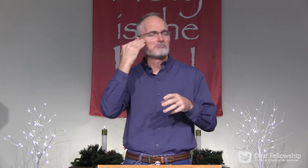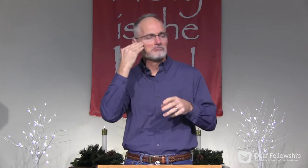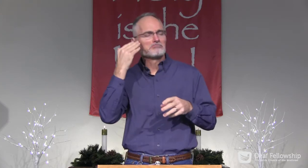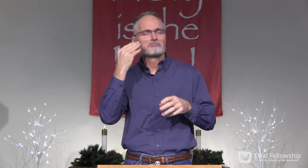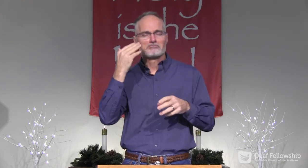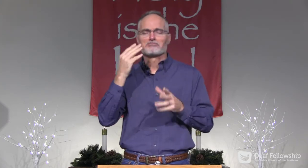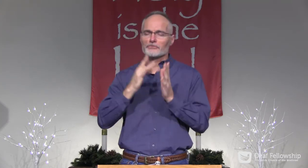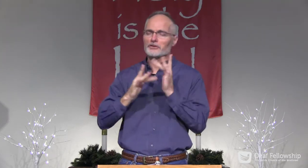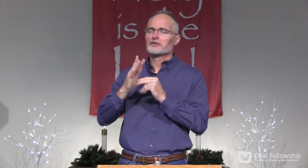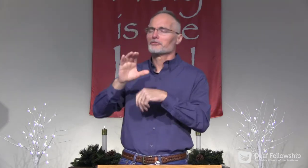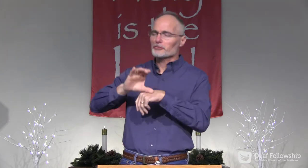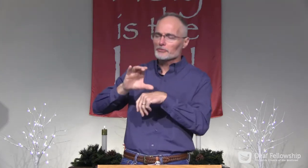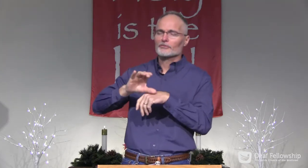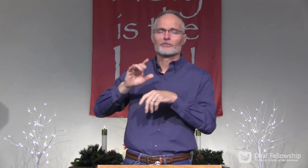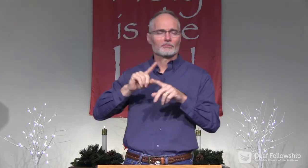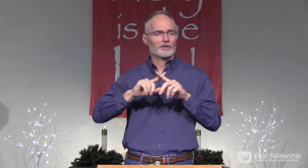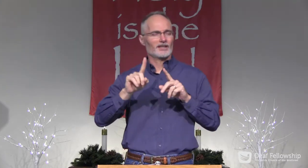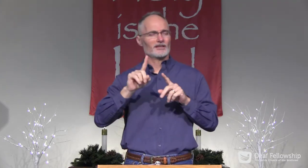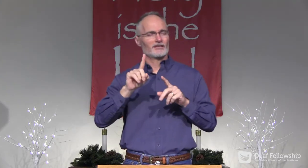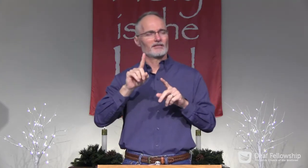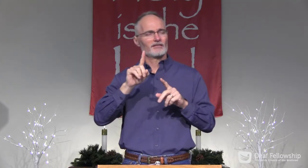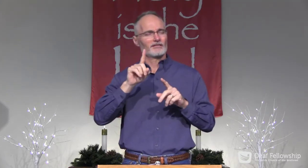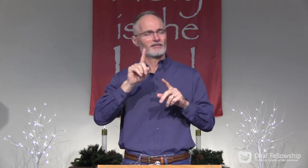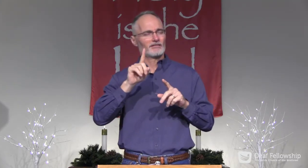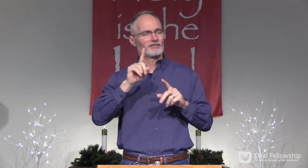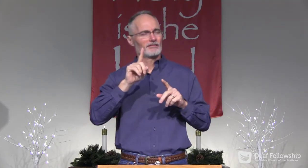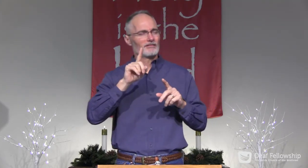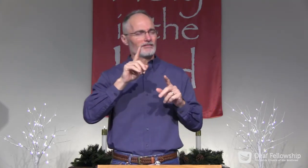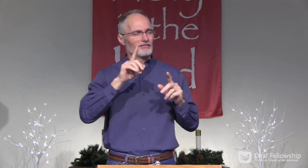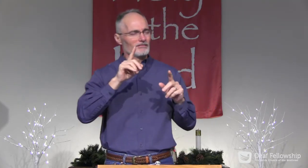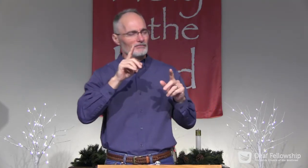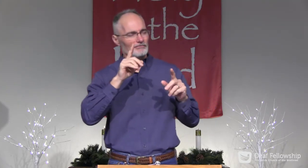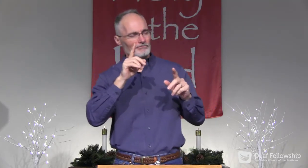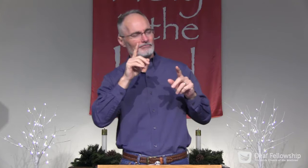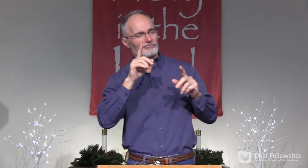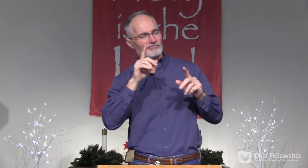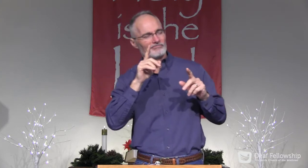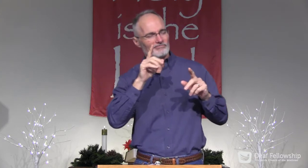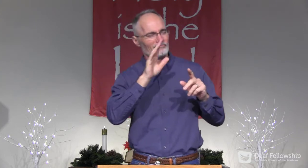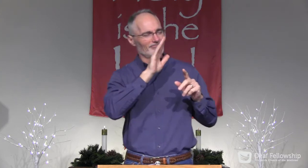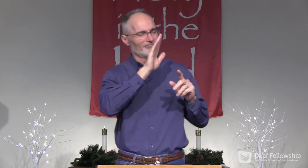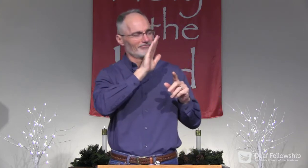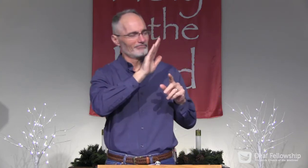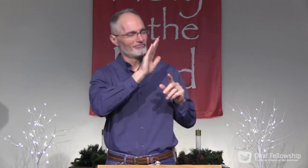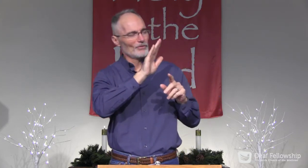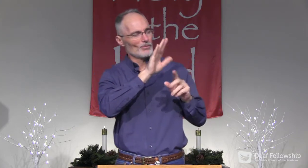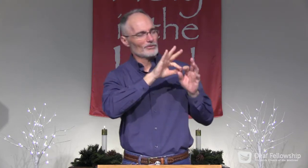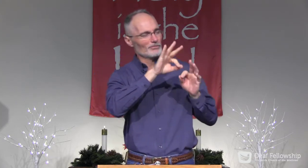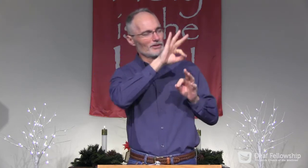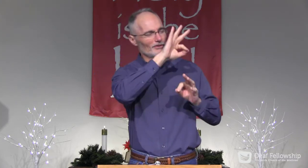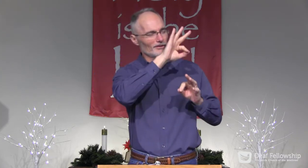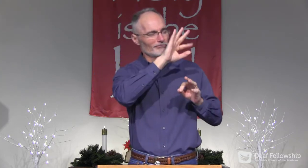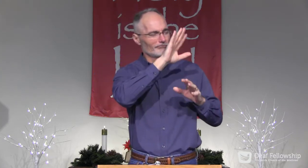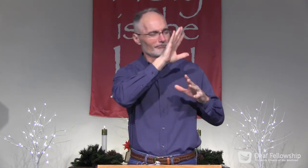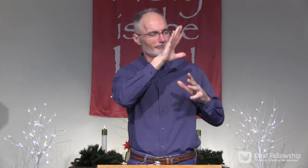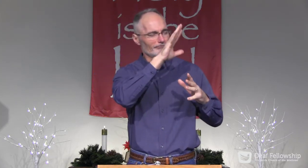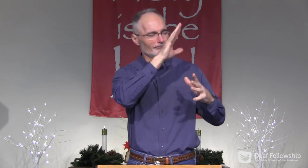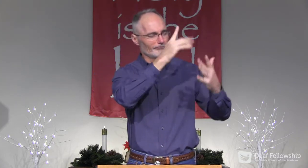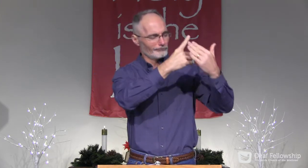Maybe they know you only in name and, you know, that you're related to the church, but don't really